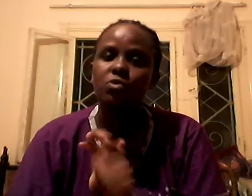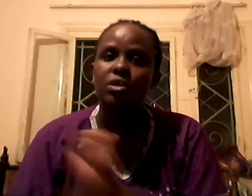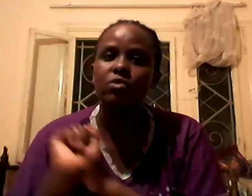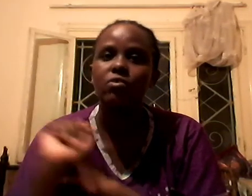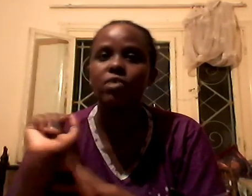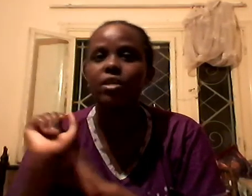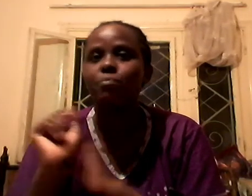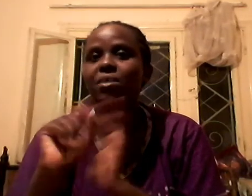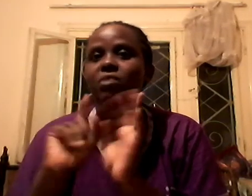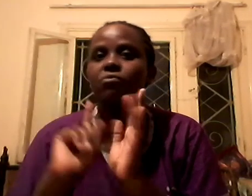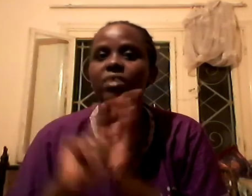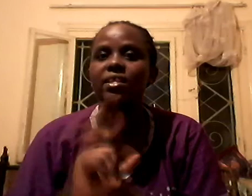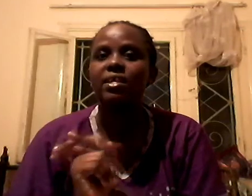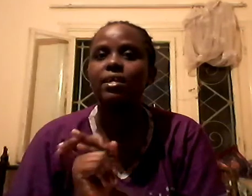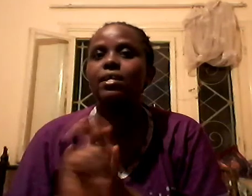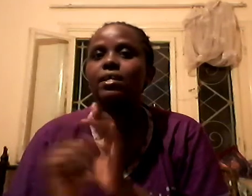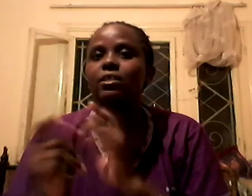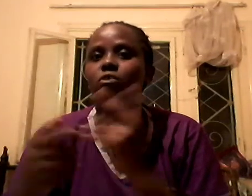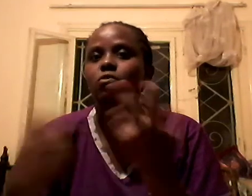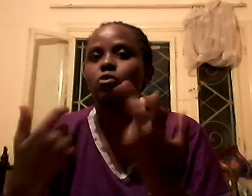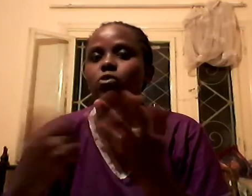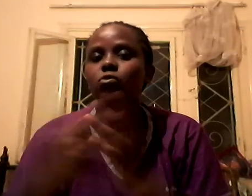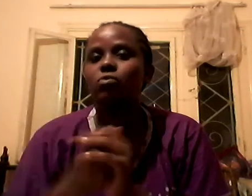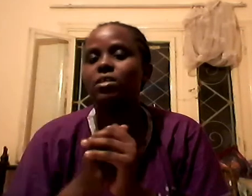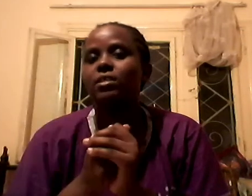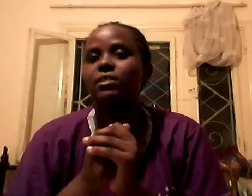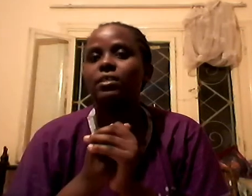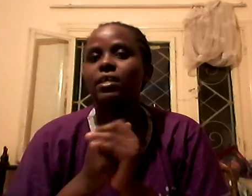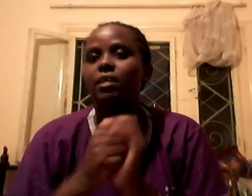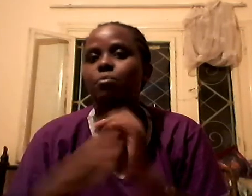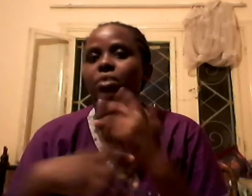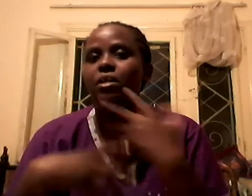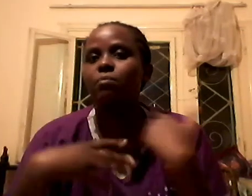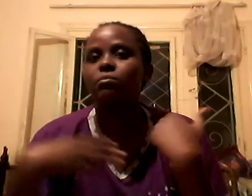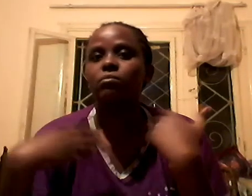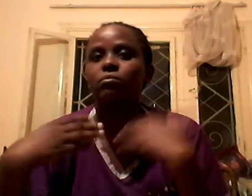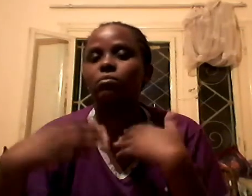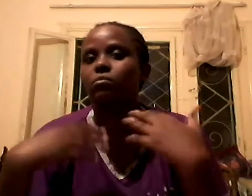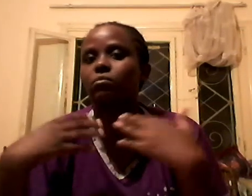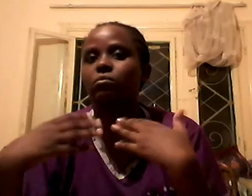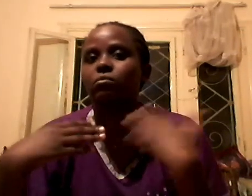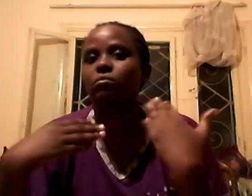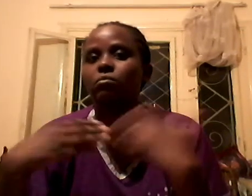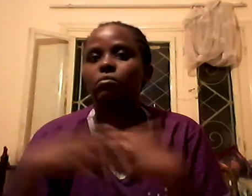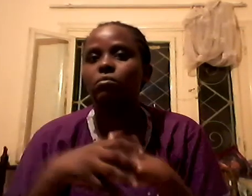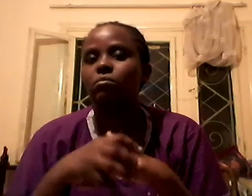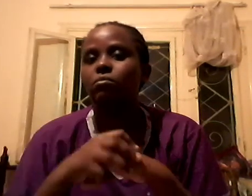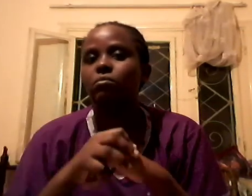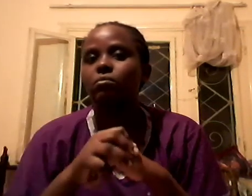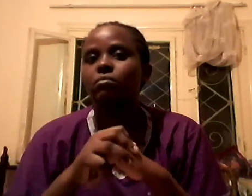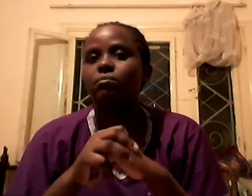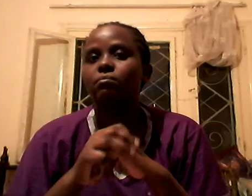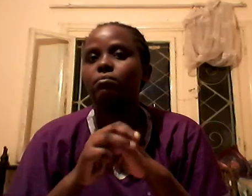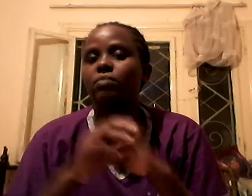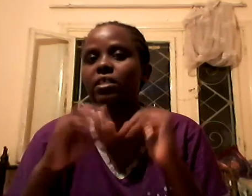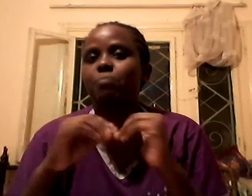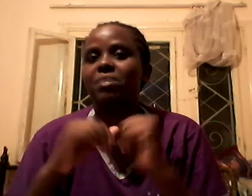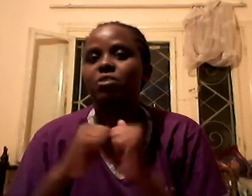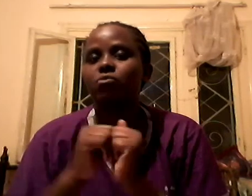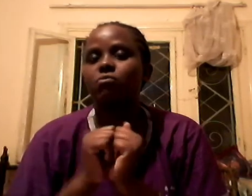can go and bath together. And also, you can help him in the bathroom.